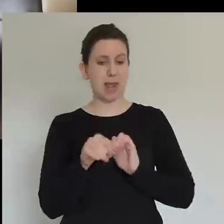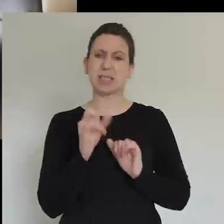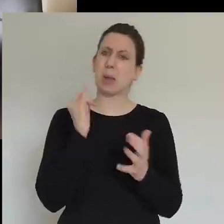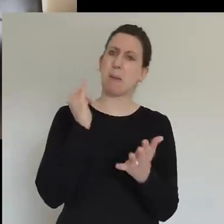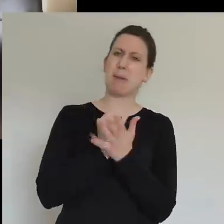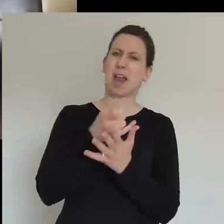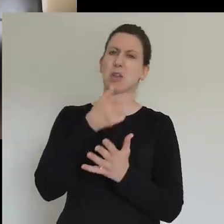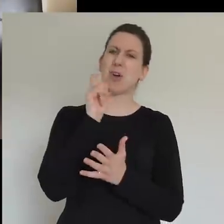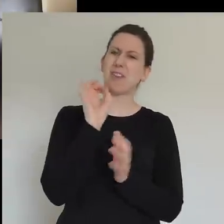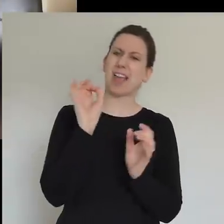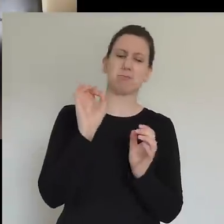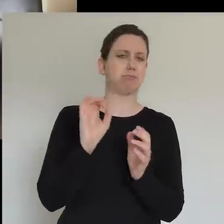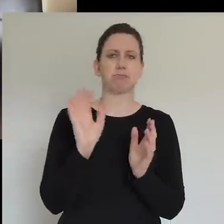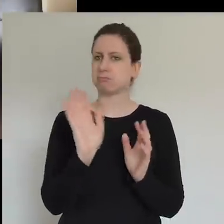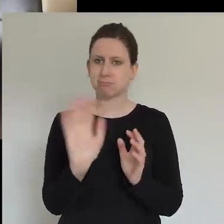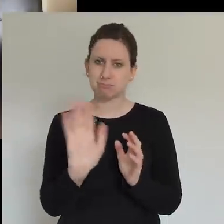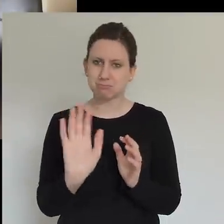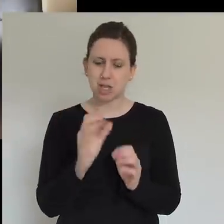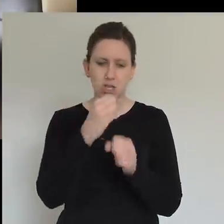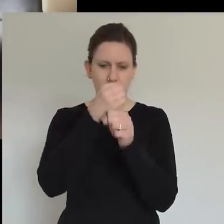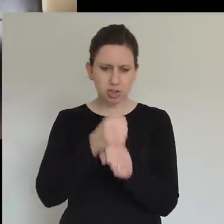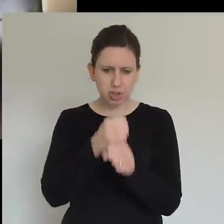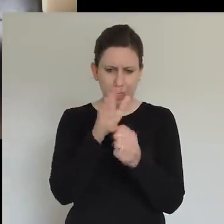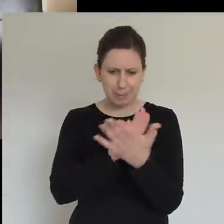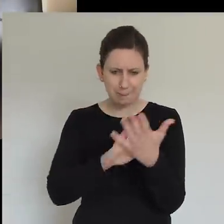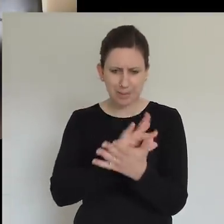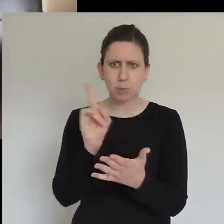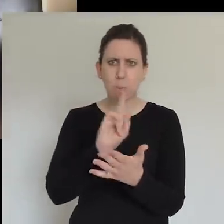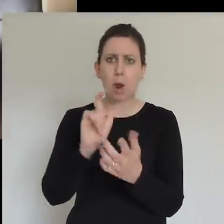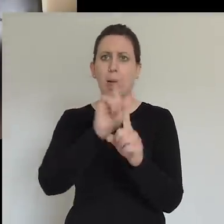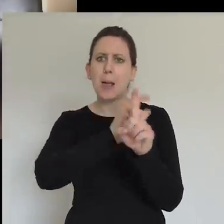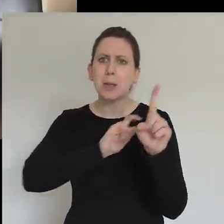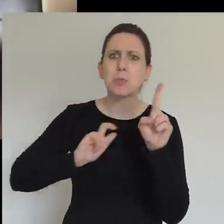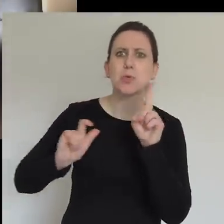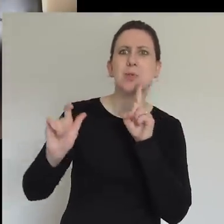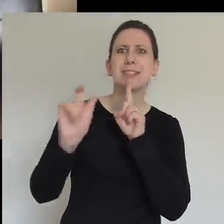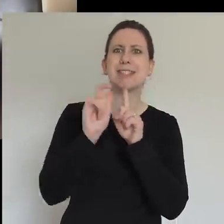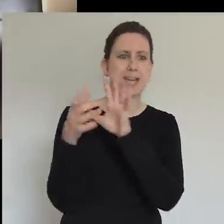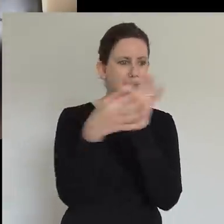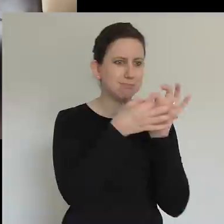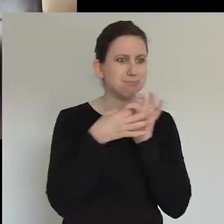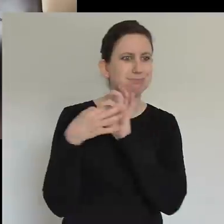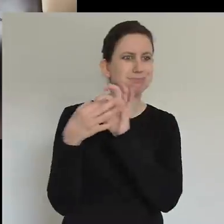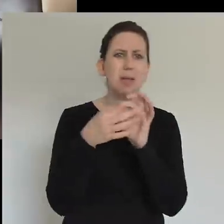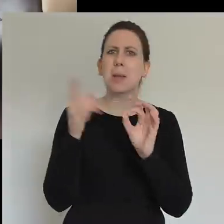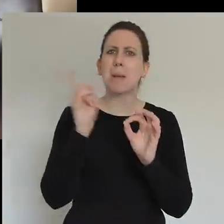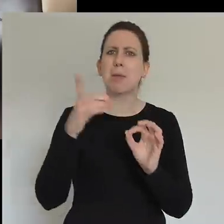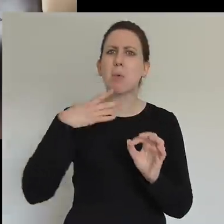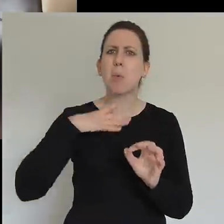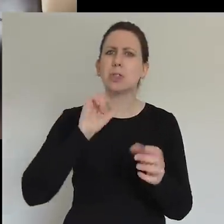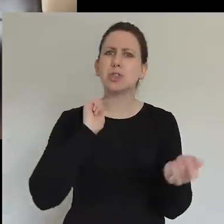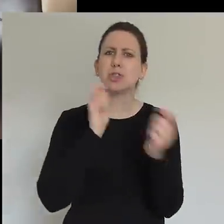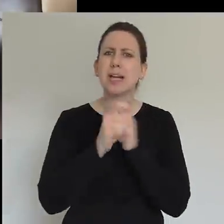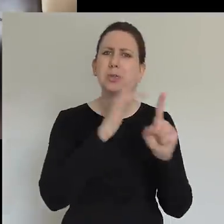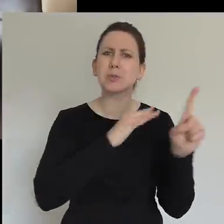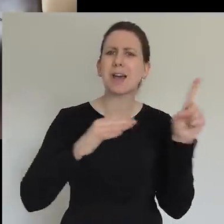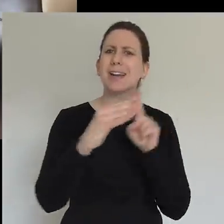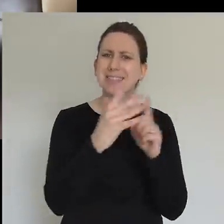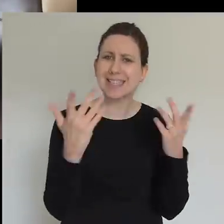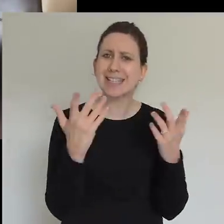community of people existing for the transformation of their society. And it almost feels like we're being unleashed into an army ready